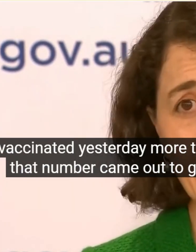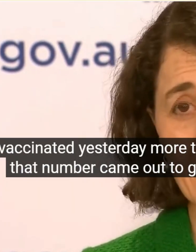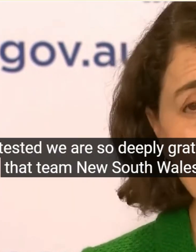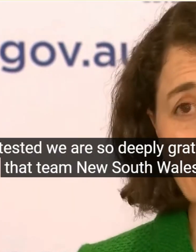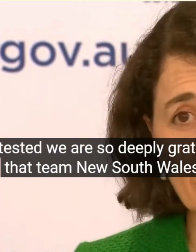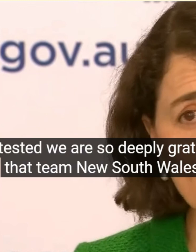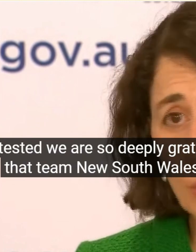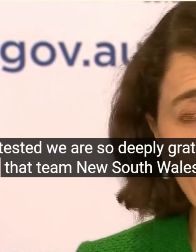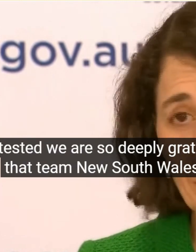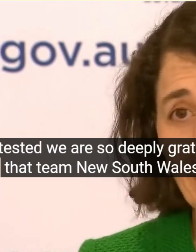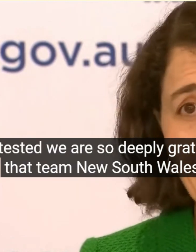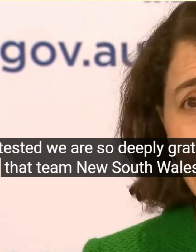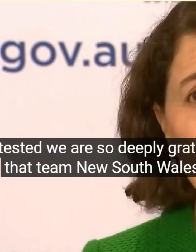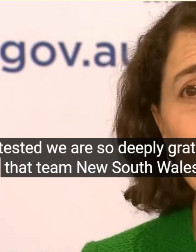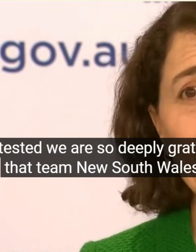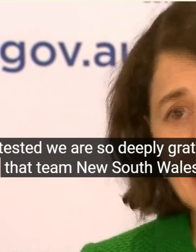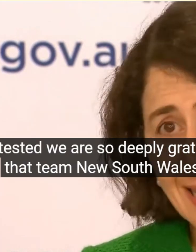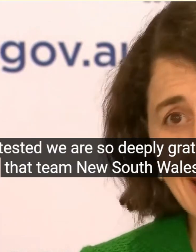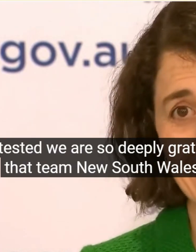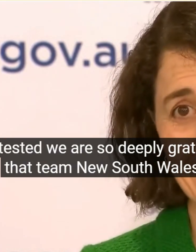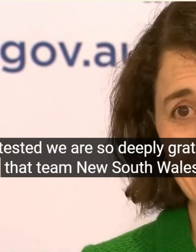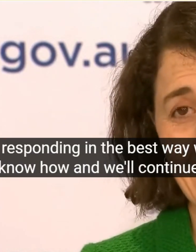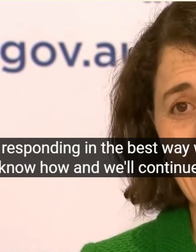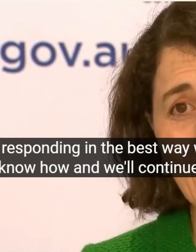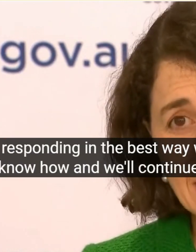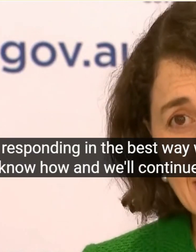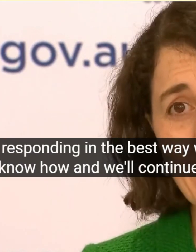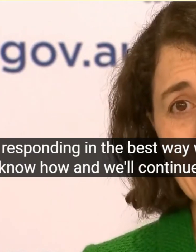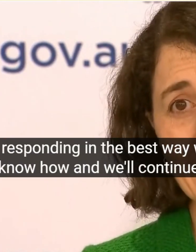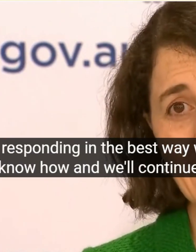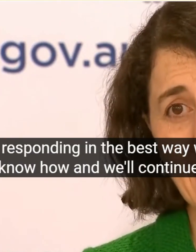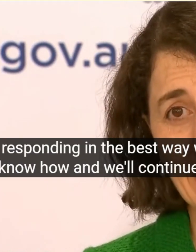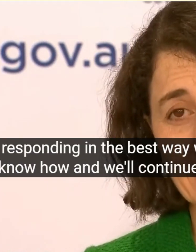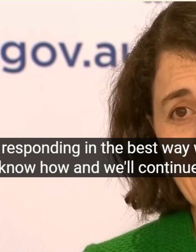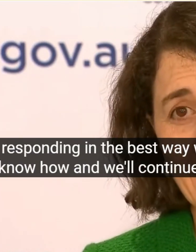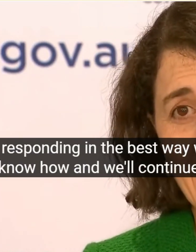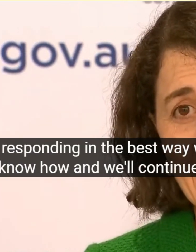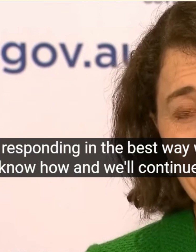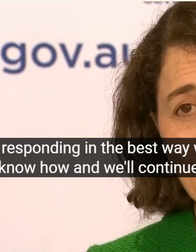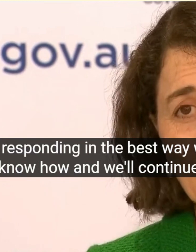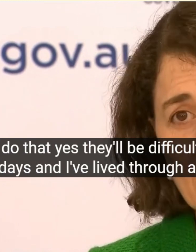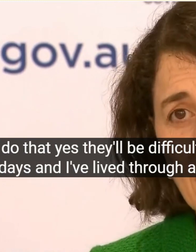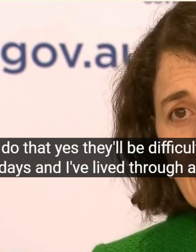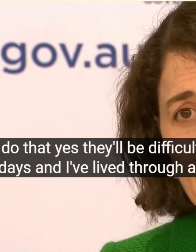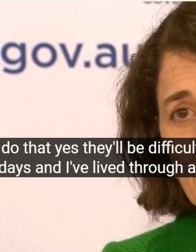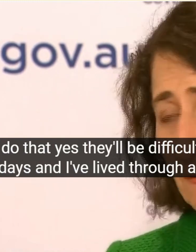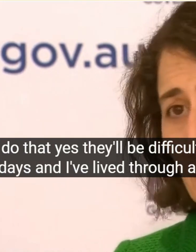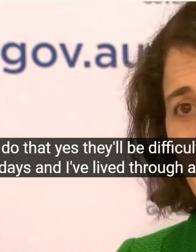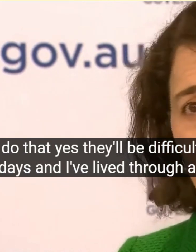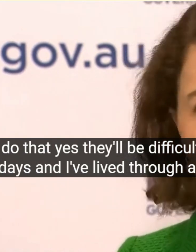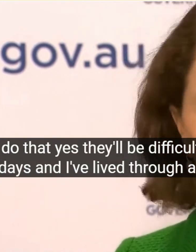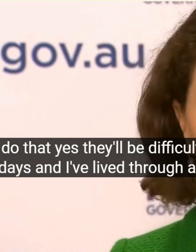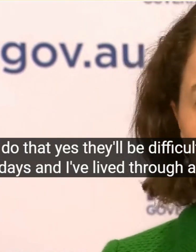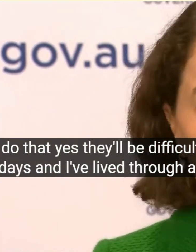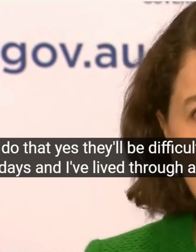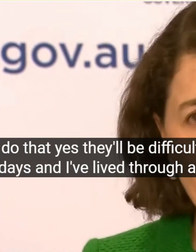There Will Be Difficult Days And I Have L Through All Of Them But There Will Be Better Days And I See The Better Days Coming And For Dr. Chang Commissioner